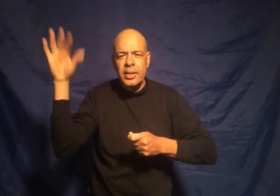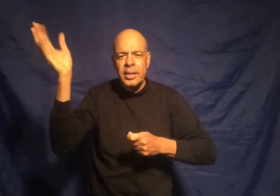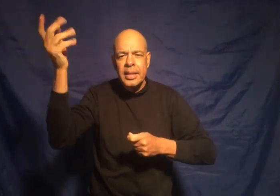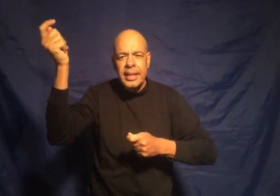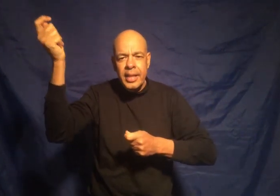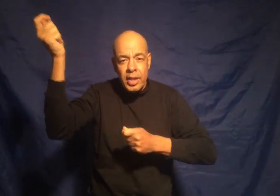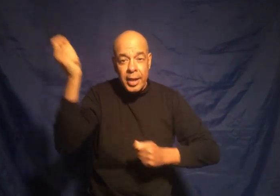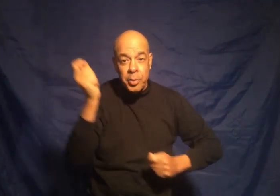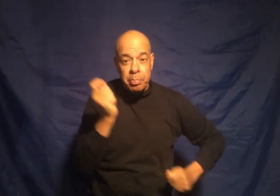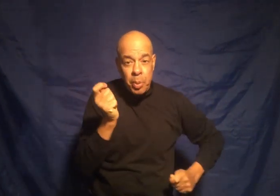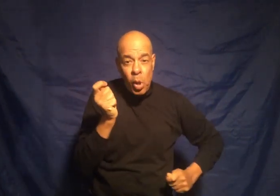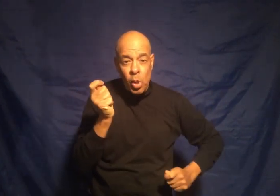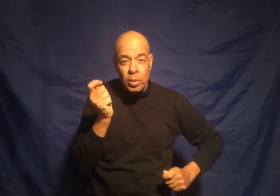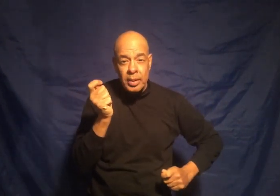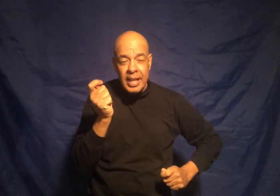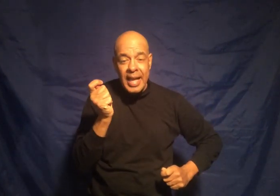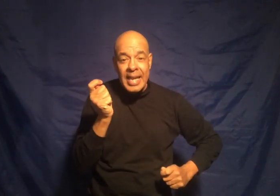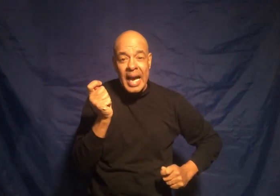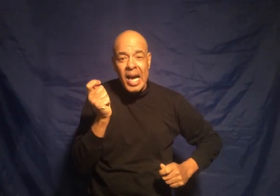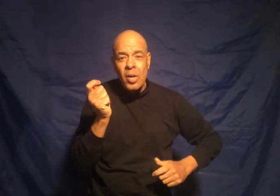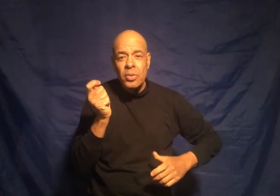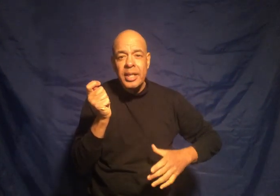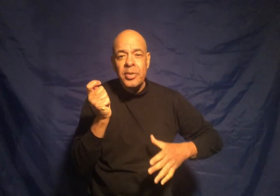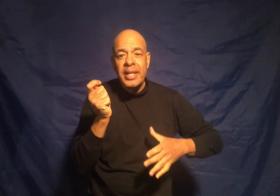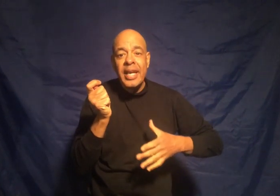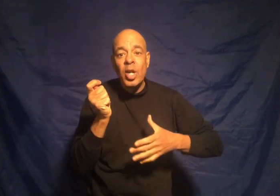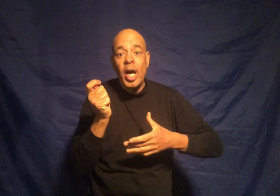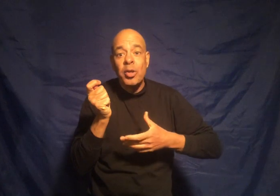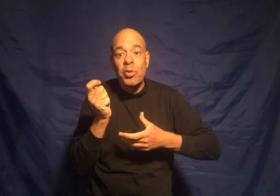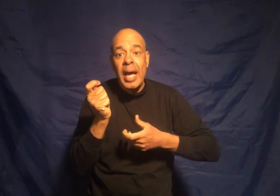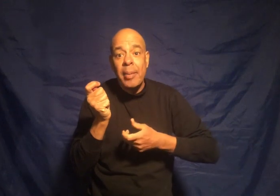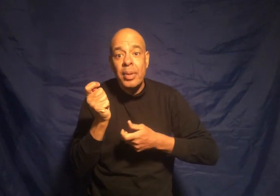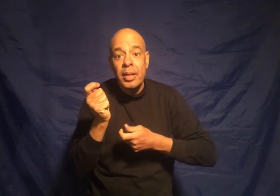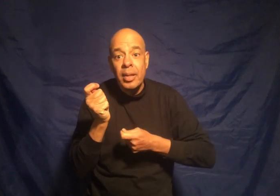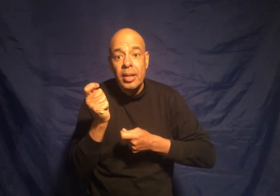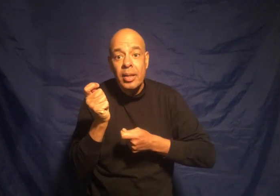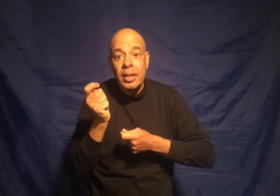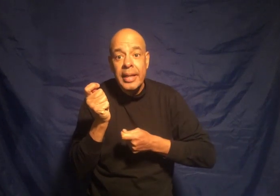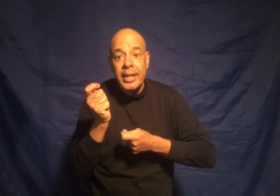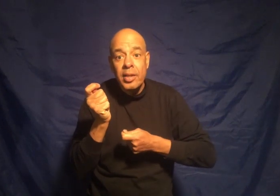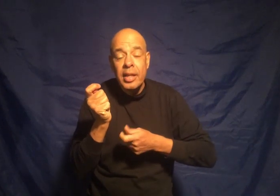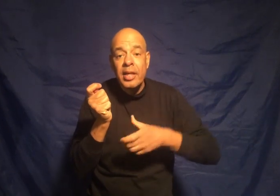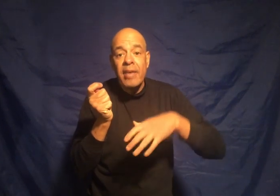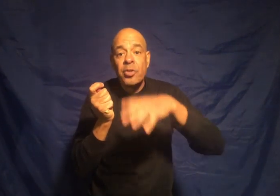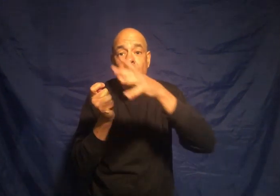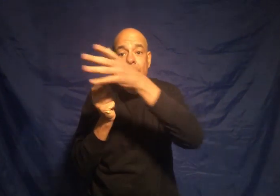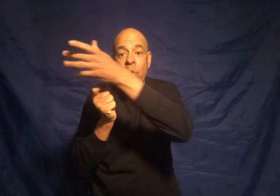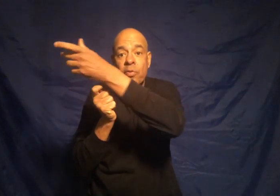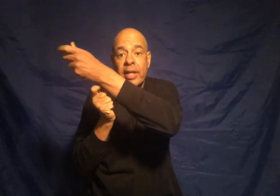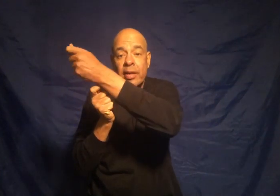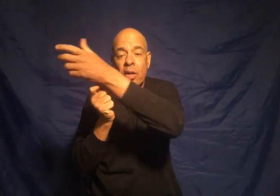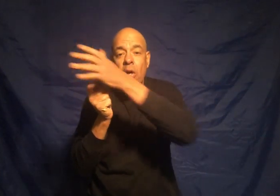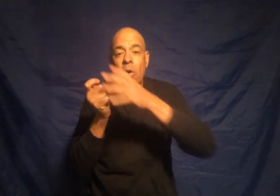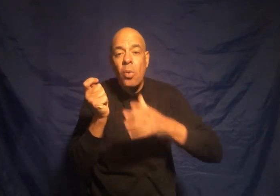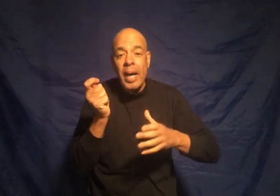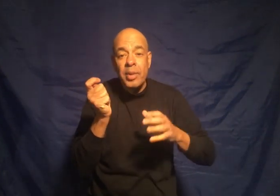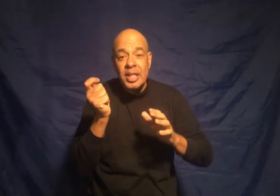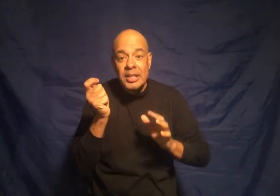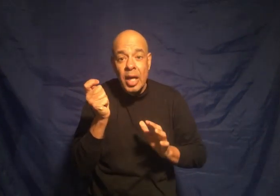here and you pull now you cannot grab grab here you have to grab over here why because now